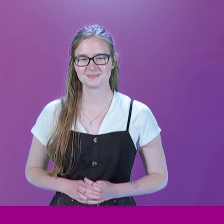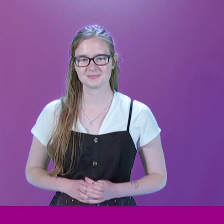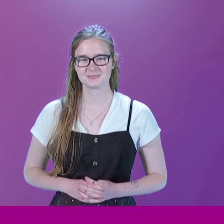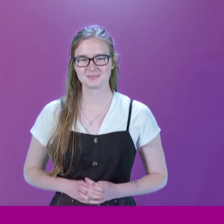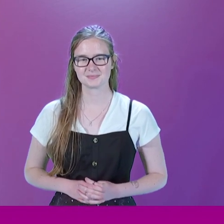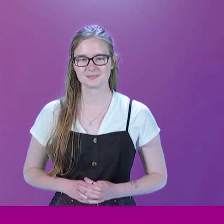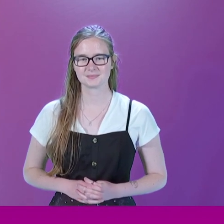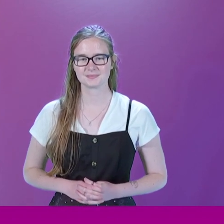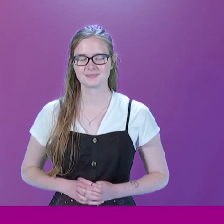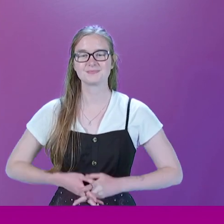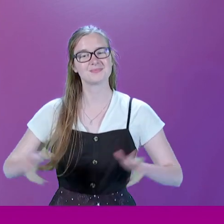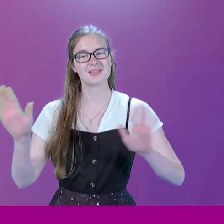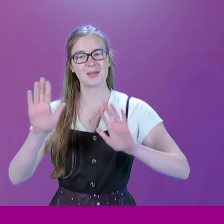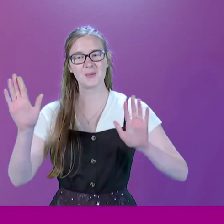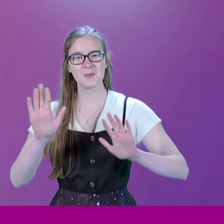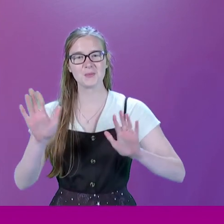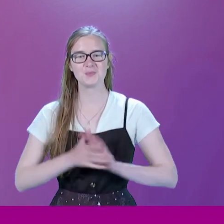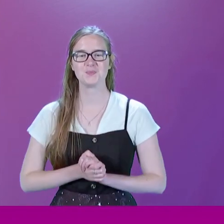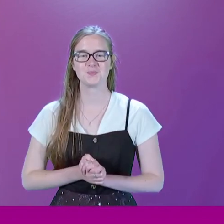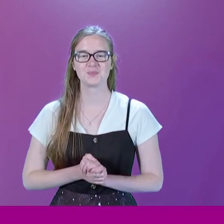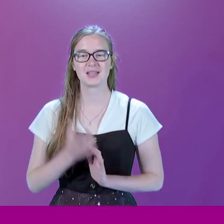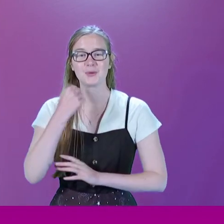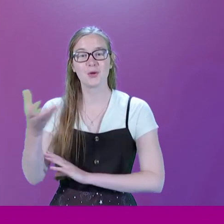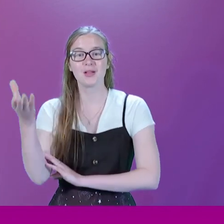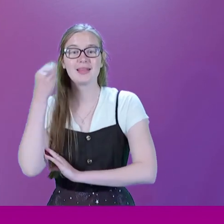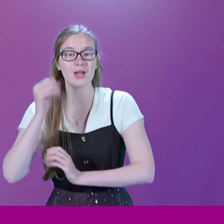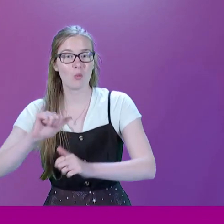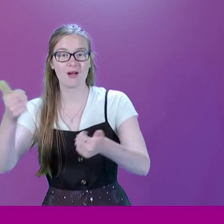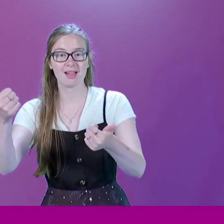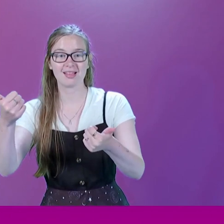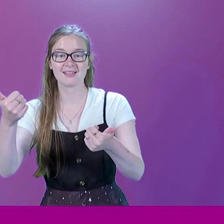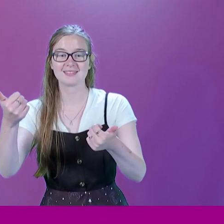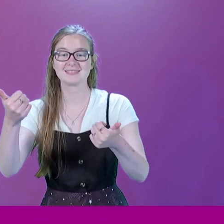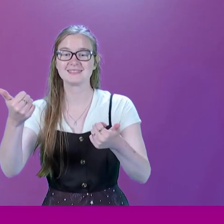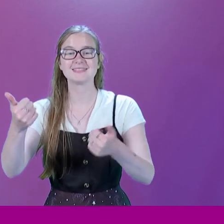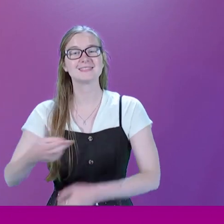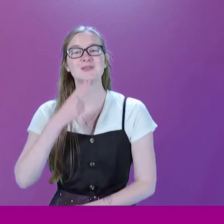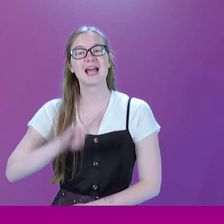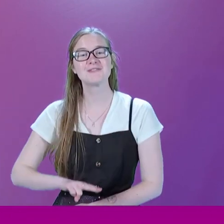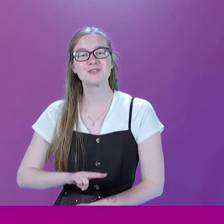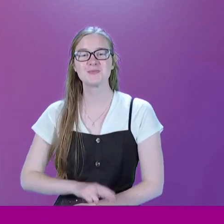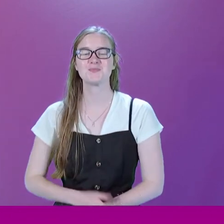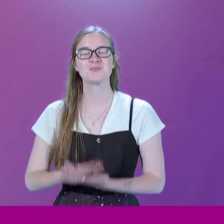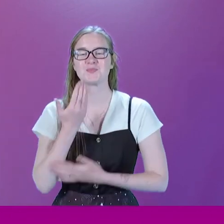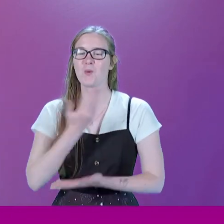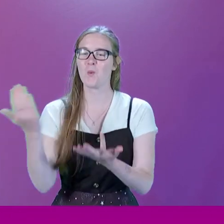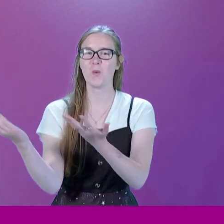Hello. Can everybody hear me? Okay. Good afternoon and a very warm welcome to